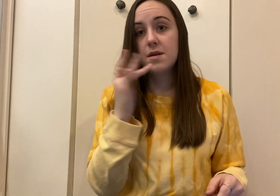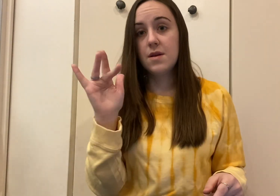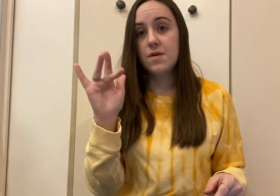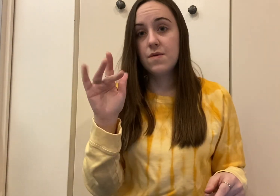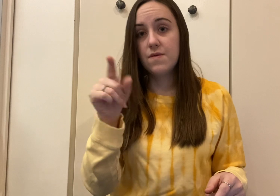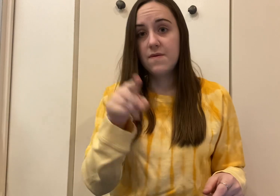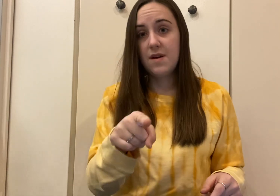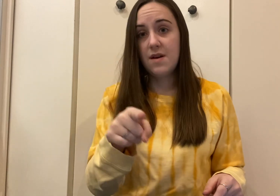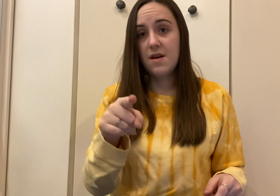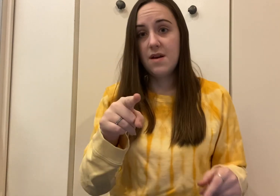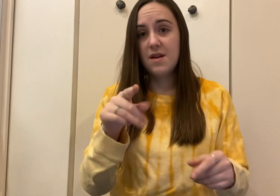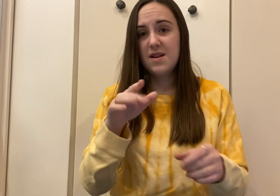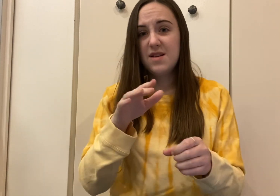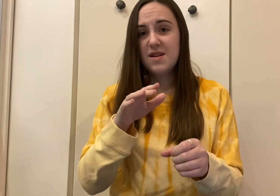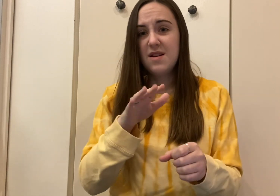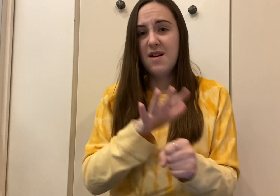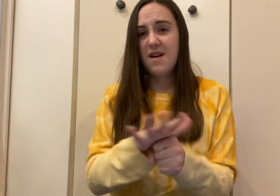You've had enough